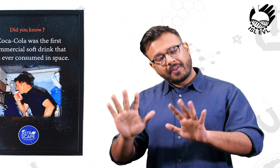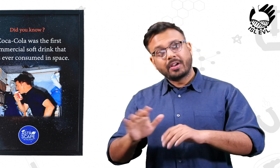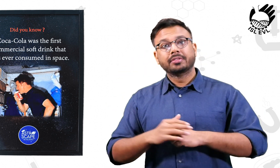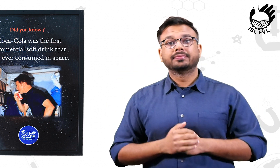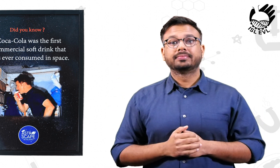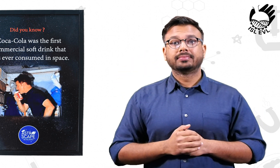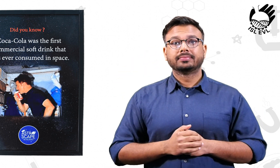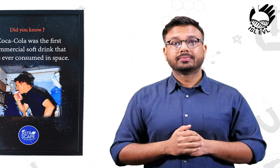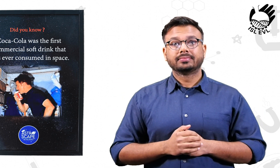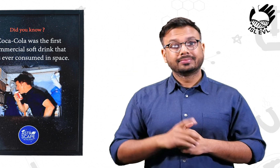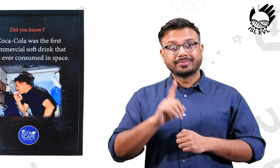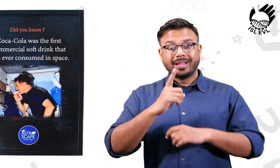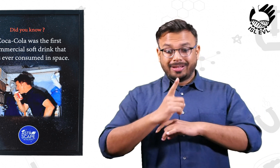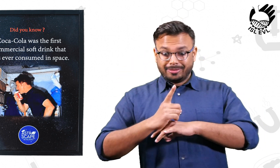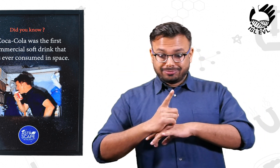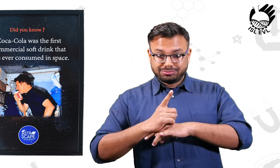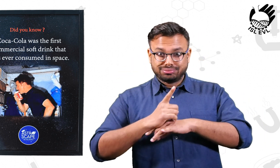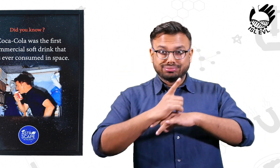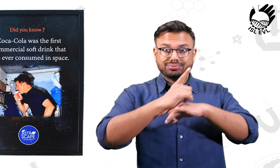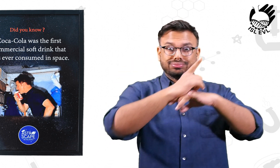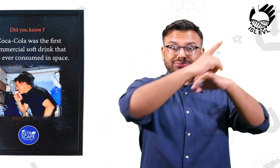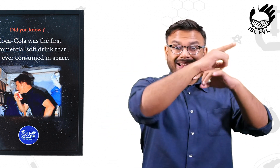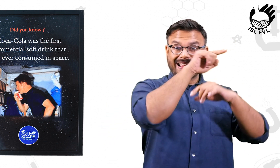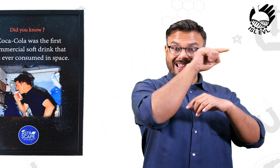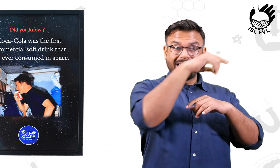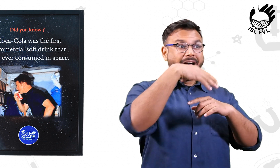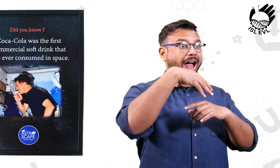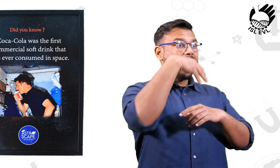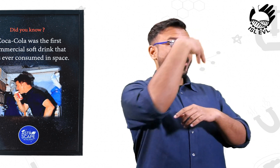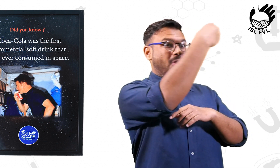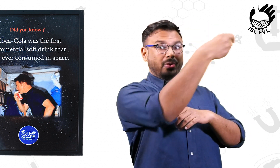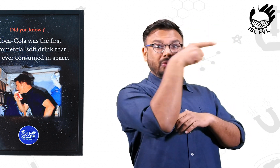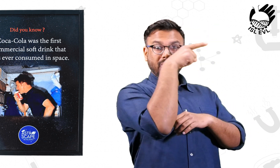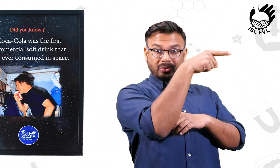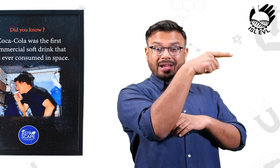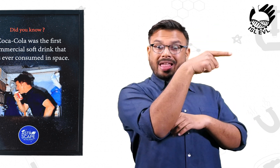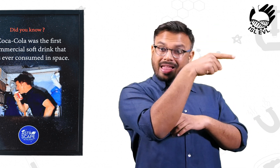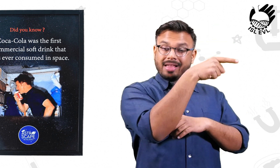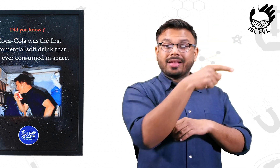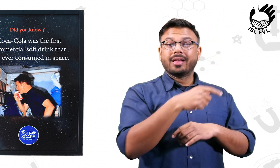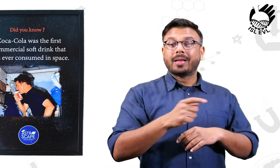that was ever consumed in space.